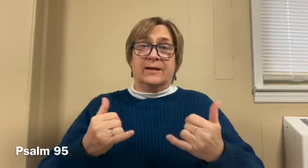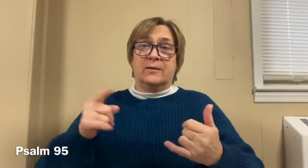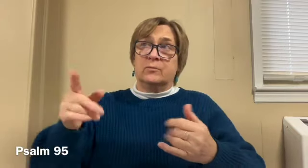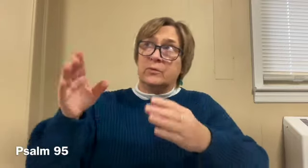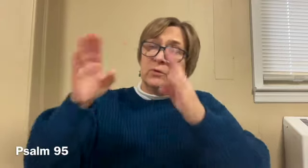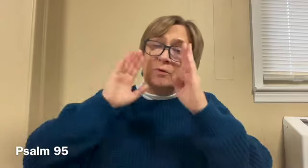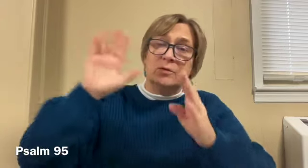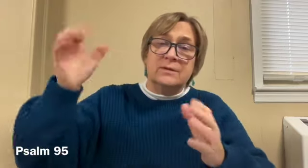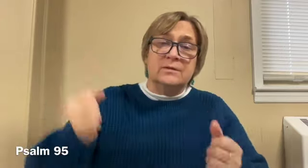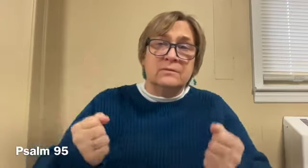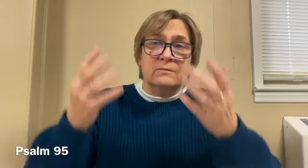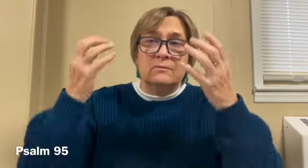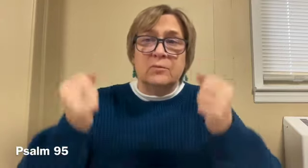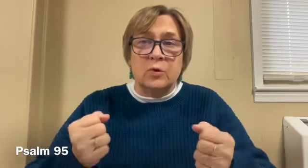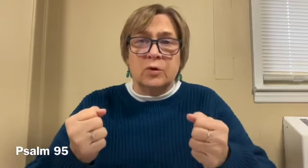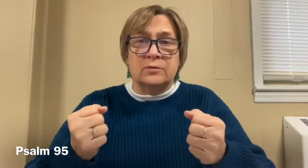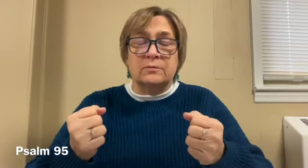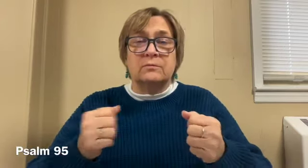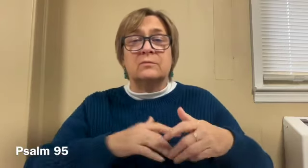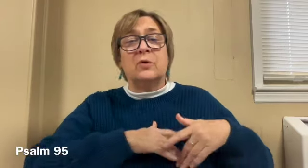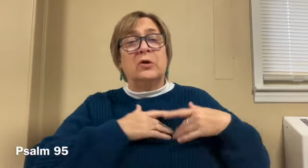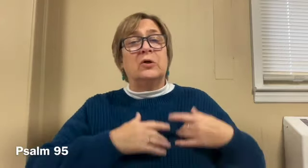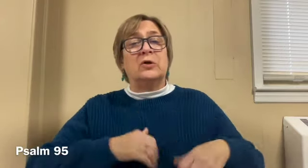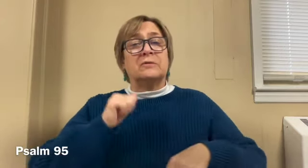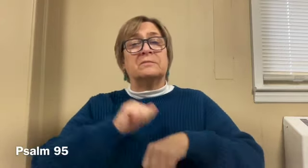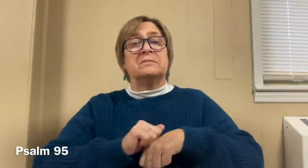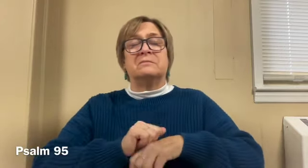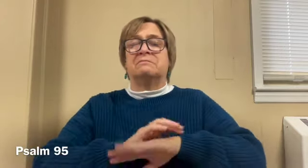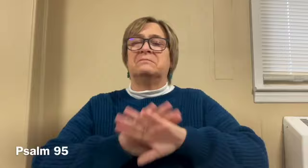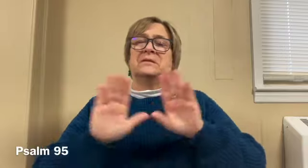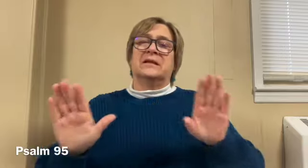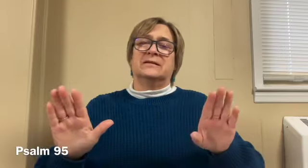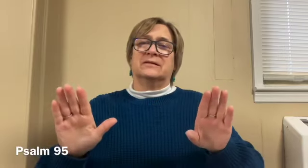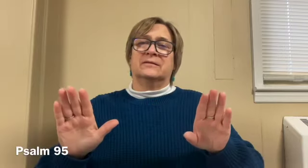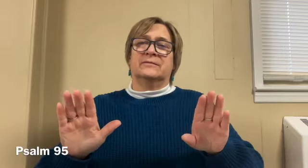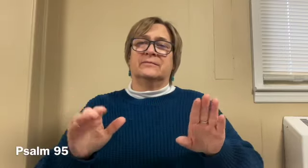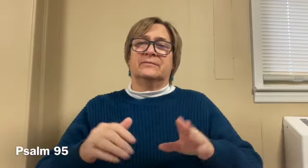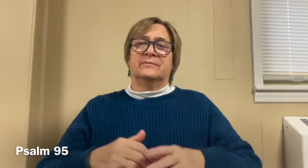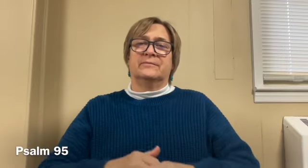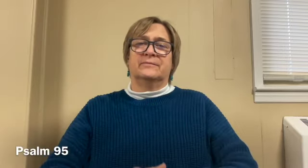you hear his voice harden not your hearts